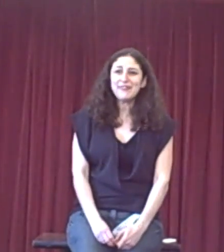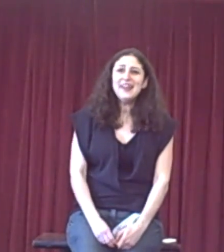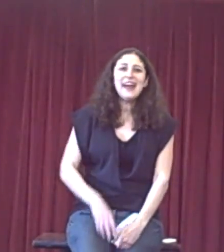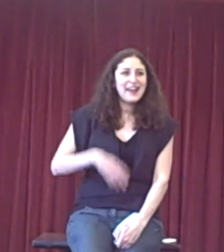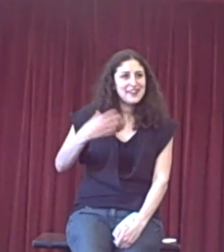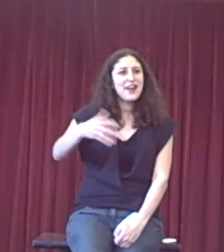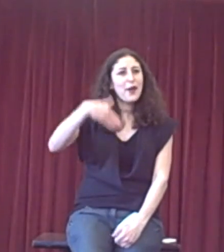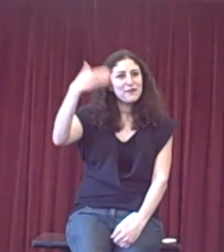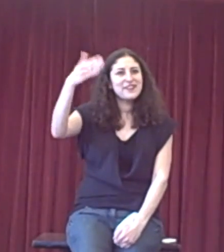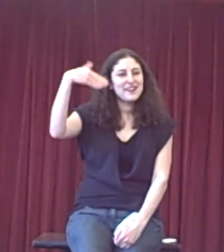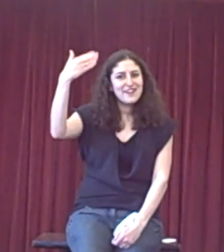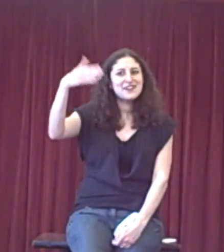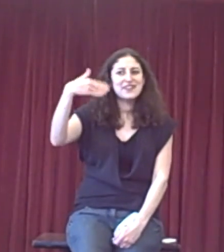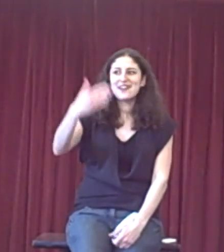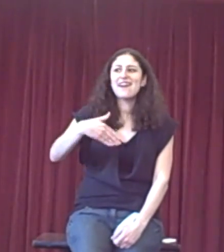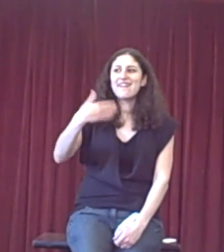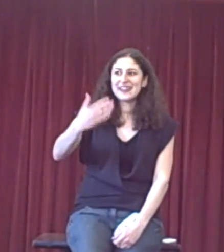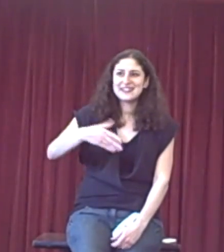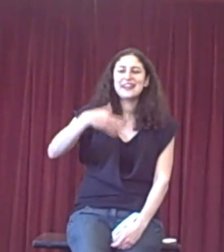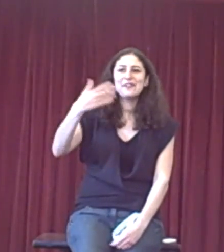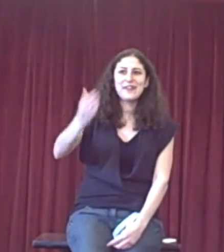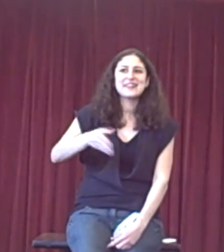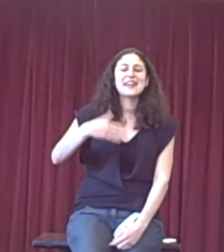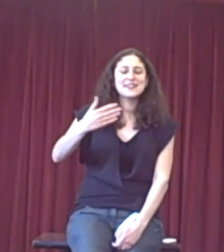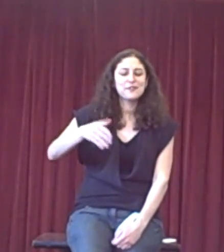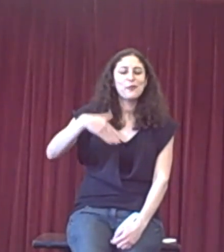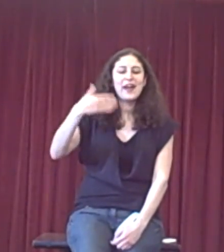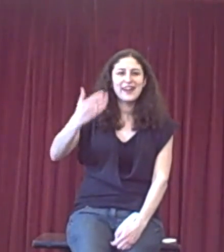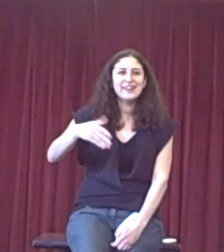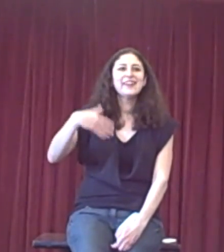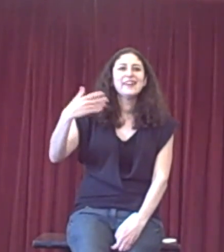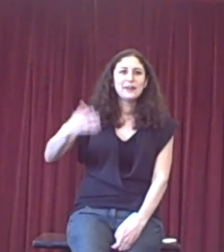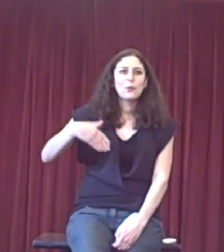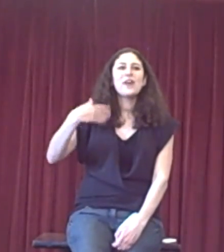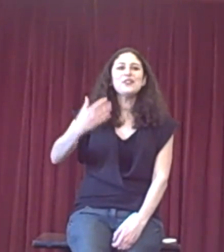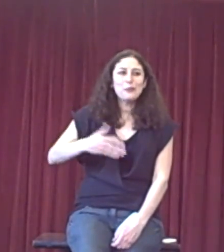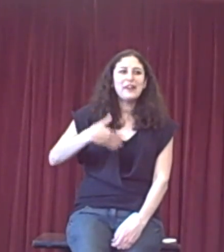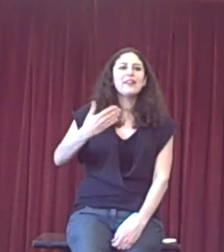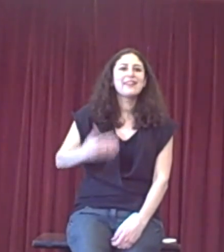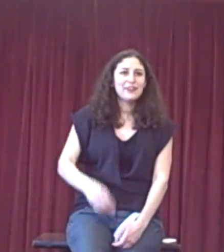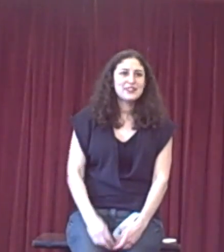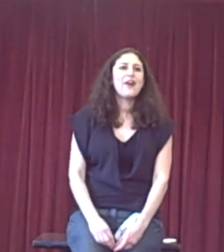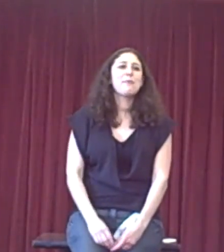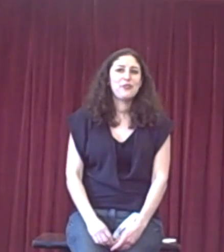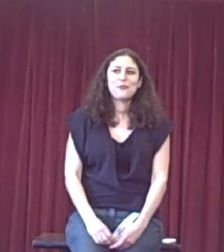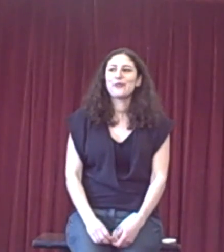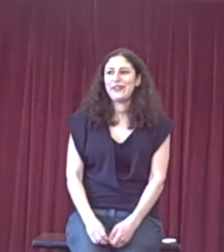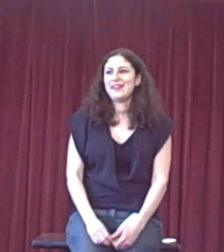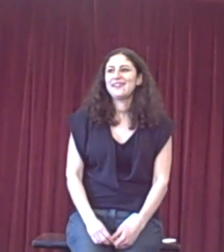And hopefully the idea of this hierarchy is to give you that sense of when, when you're spending your time on the wrong things.